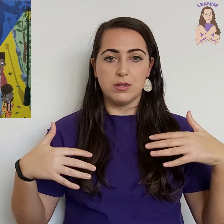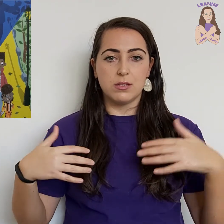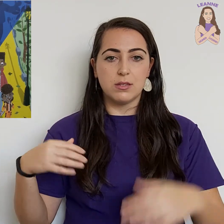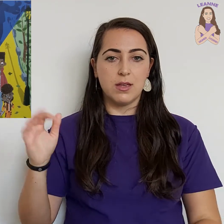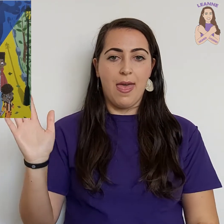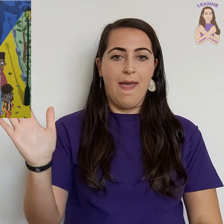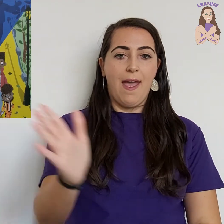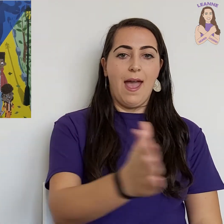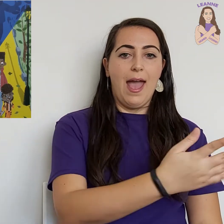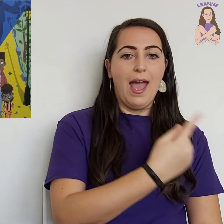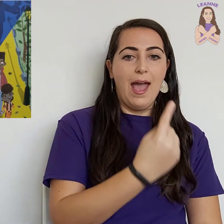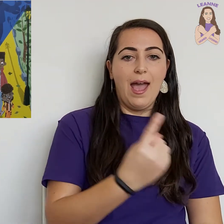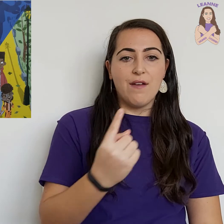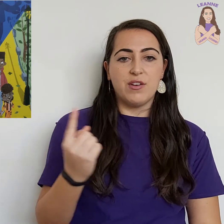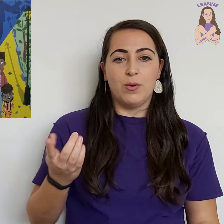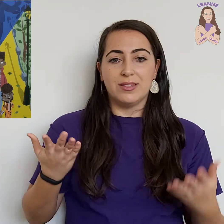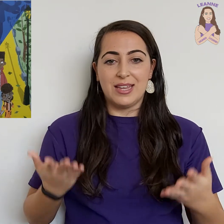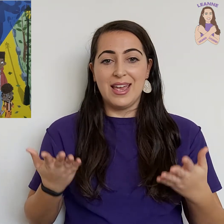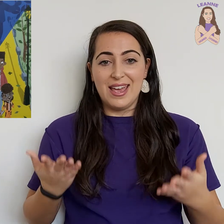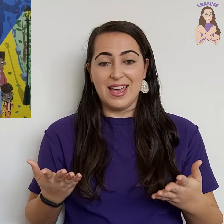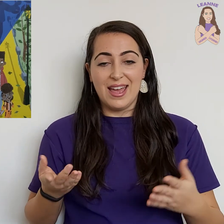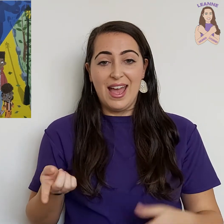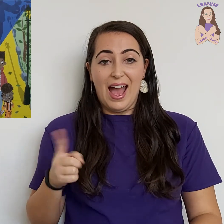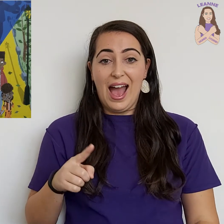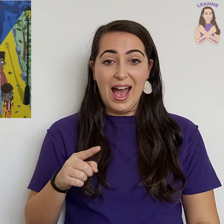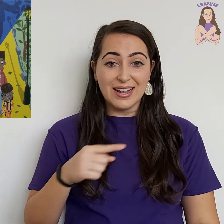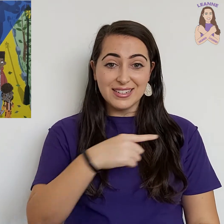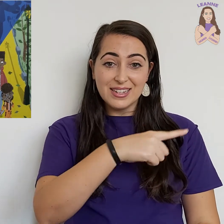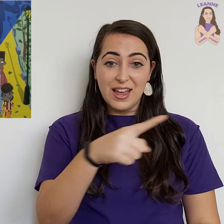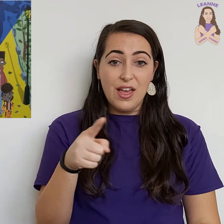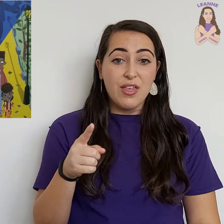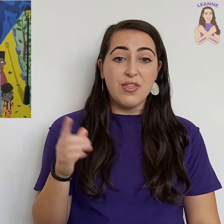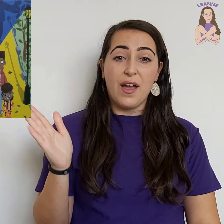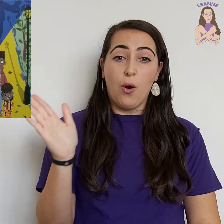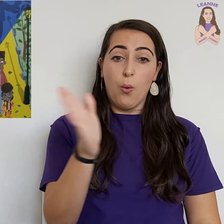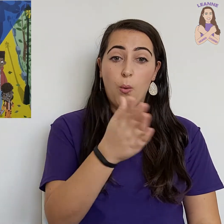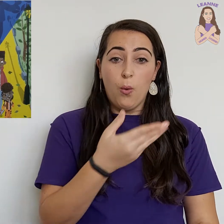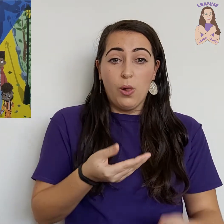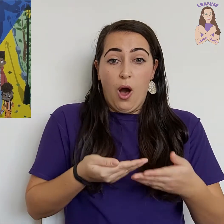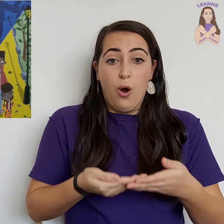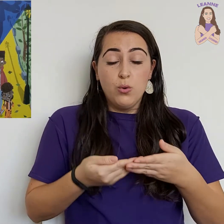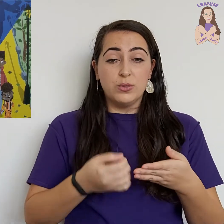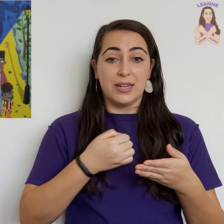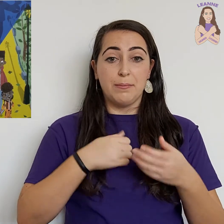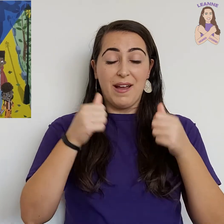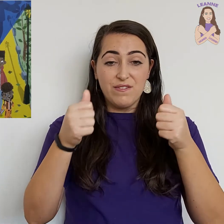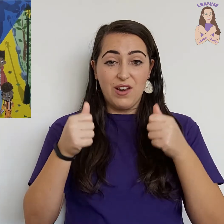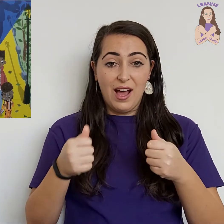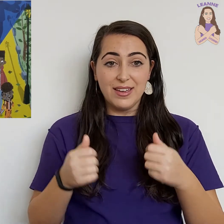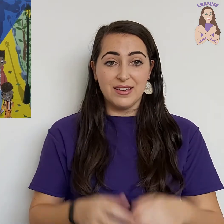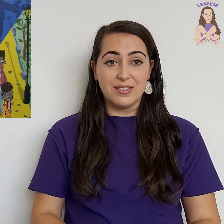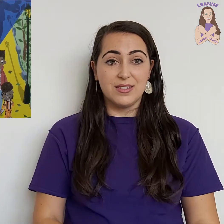Wowzers! Everyone's here and they're all holding my flyers.